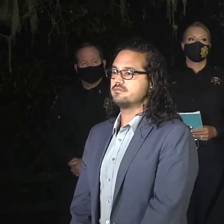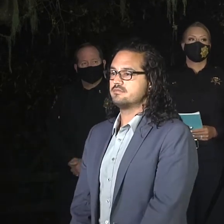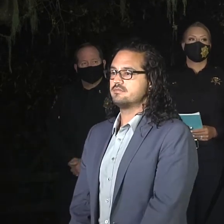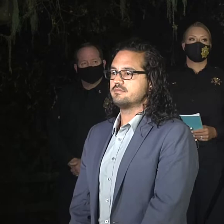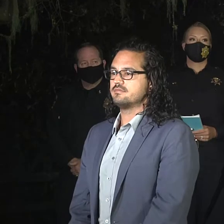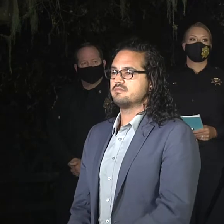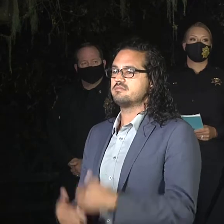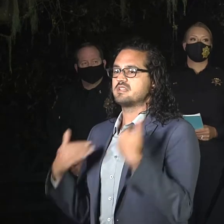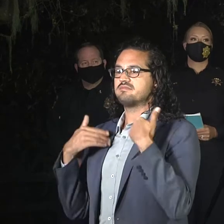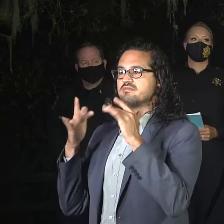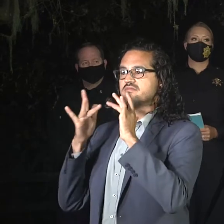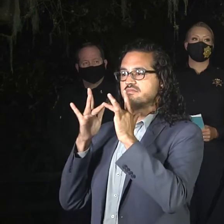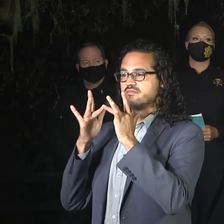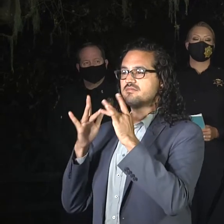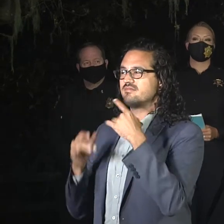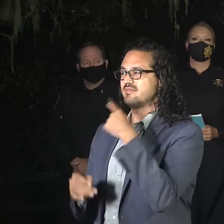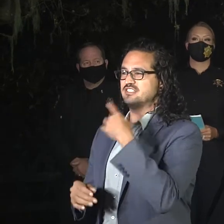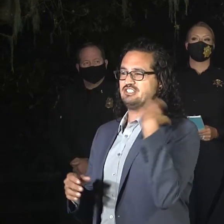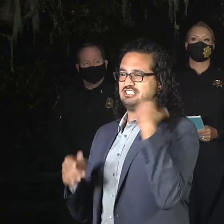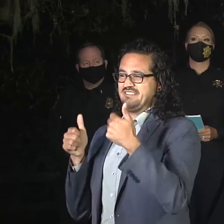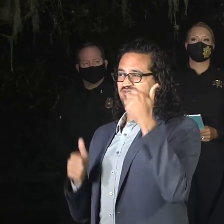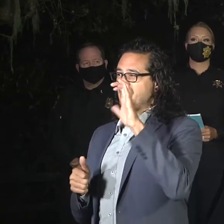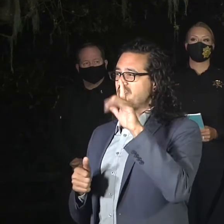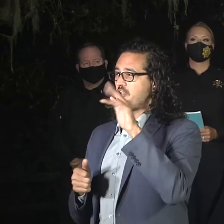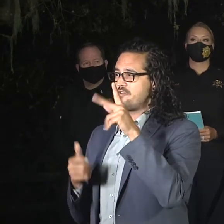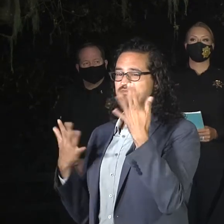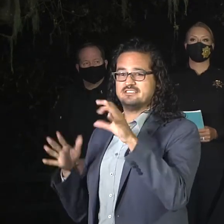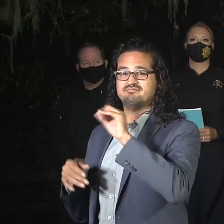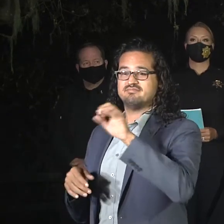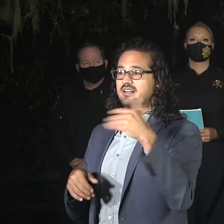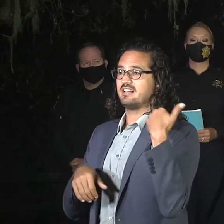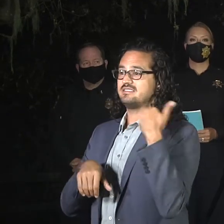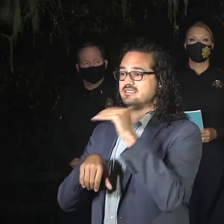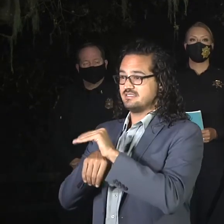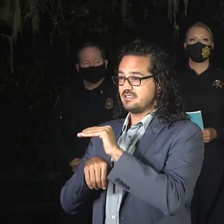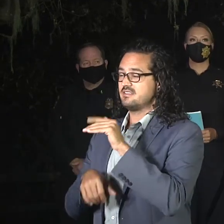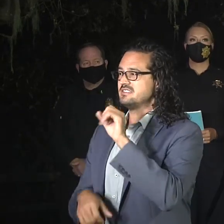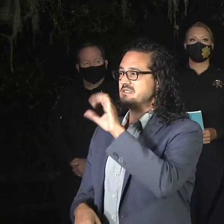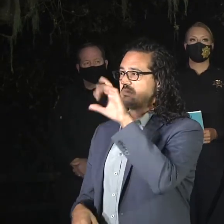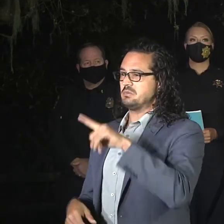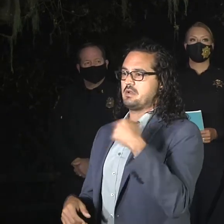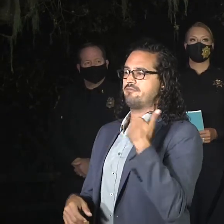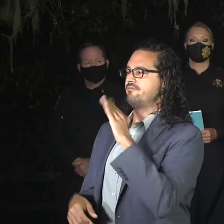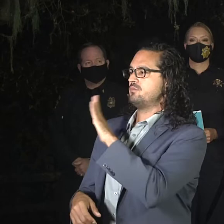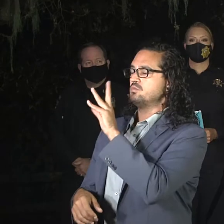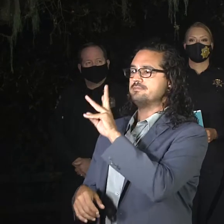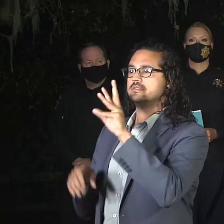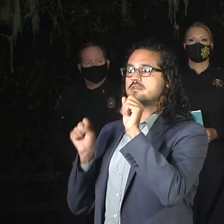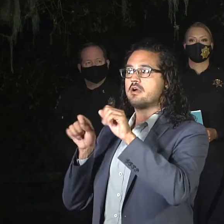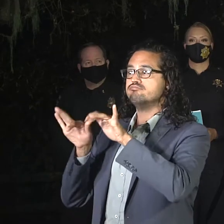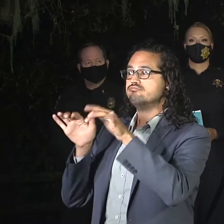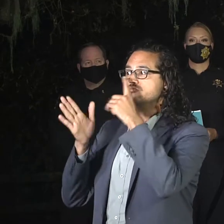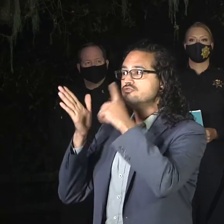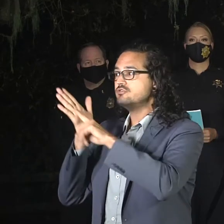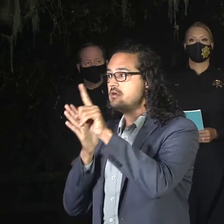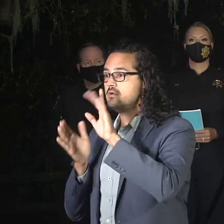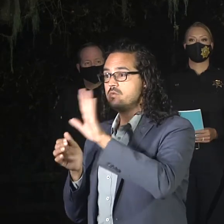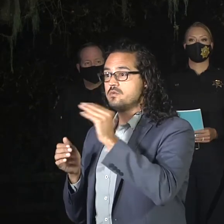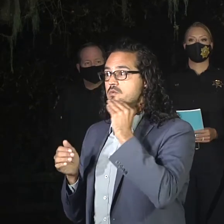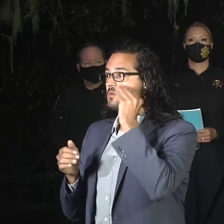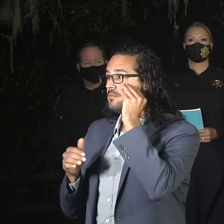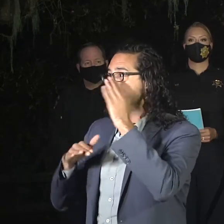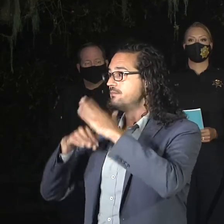mentioned last night, the Santa Cruz County has put up showing people where and what those addresses are online.